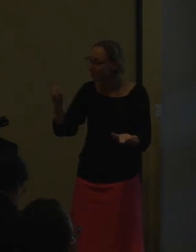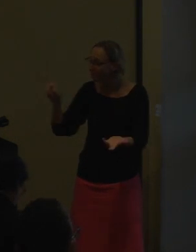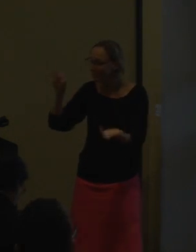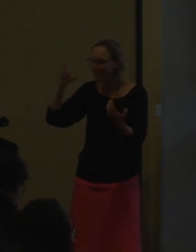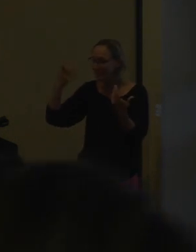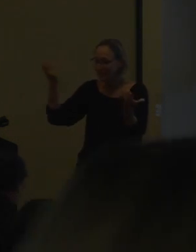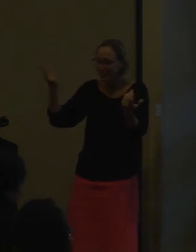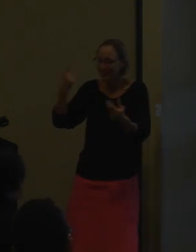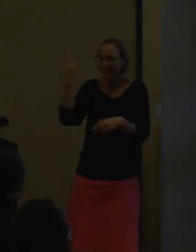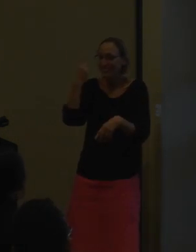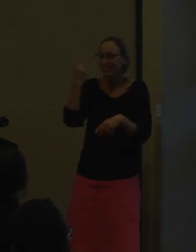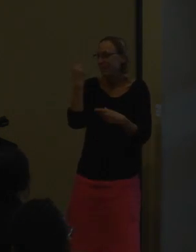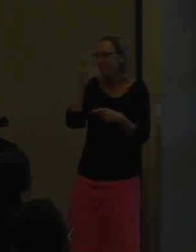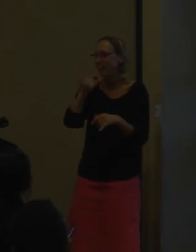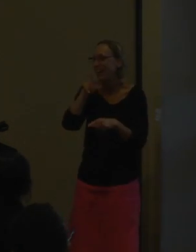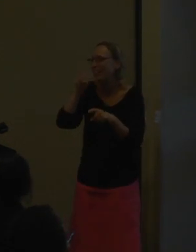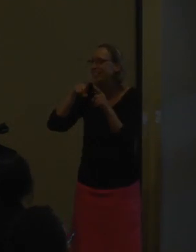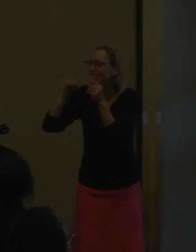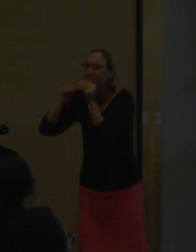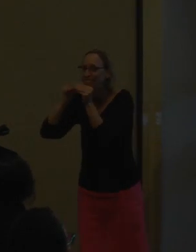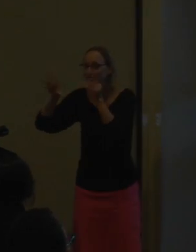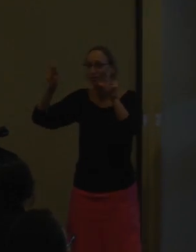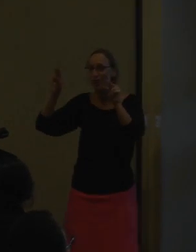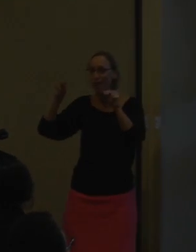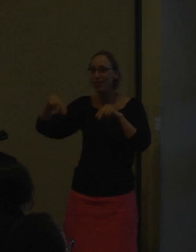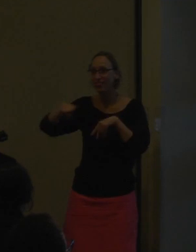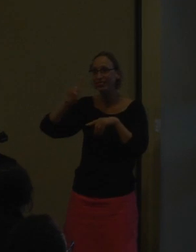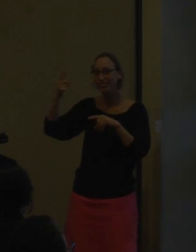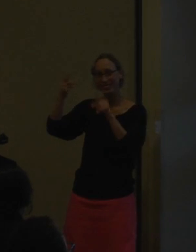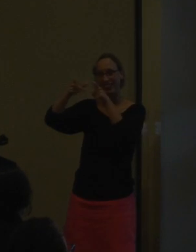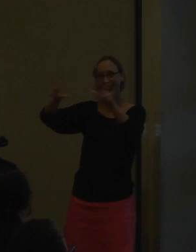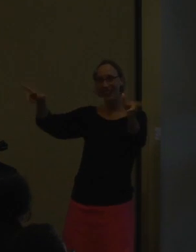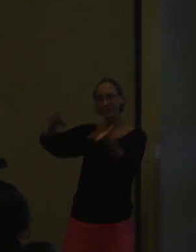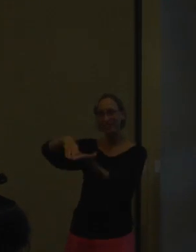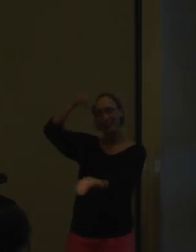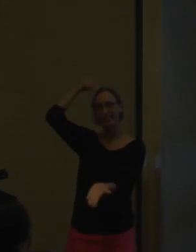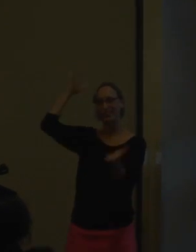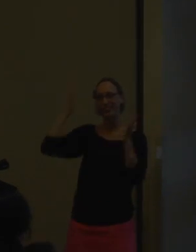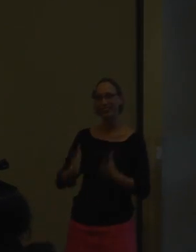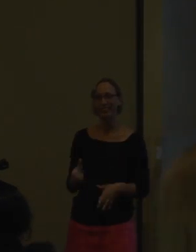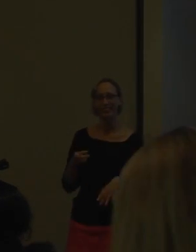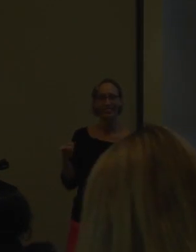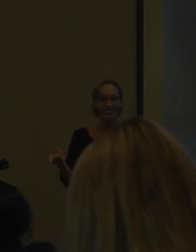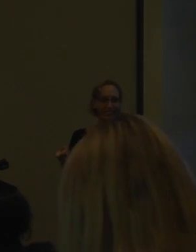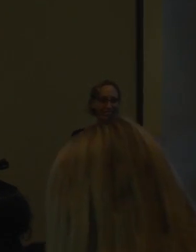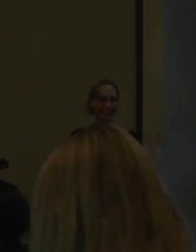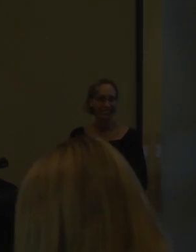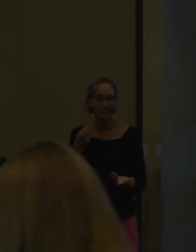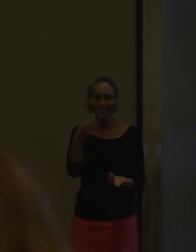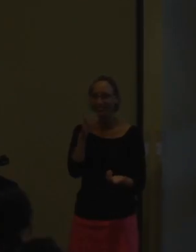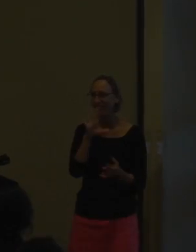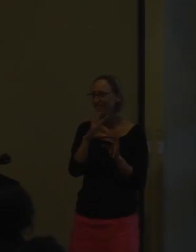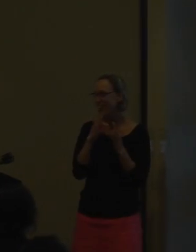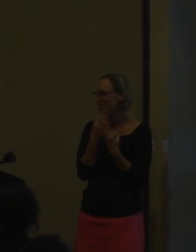You know, a deaf baby is not something that you need to fix. It's just a different language that you have to learn.